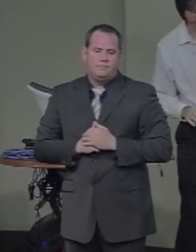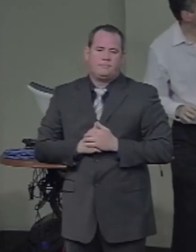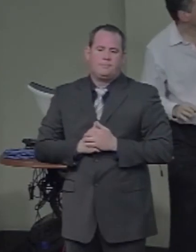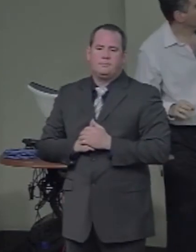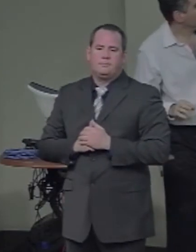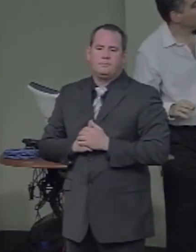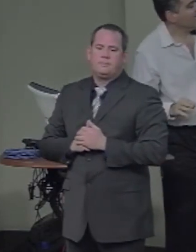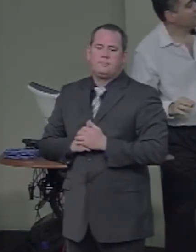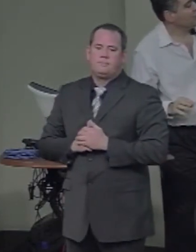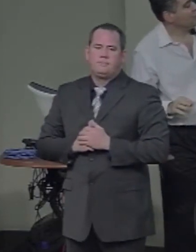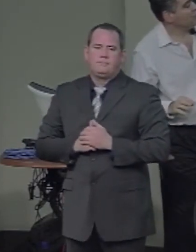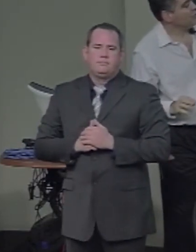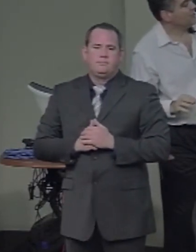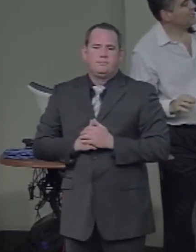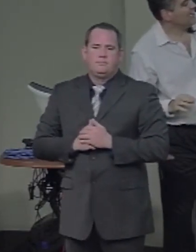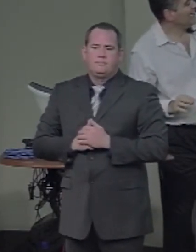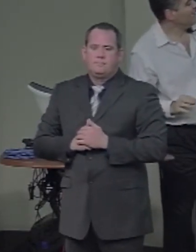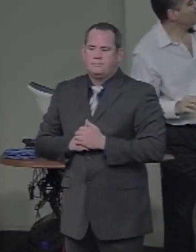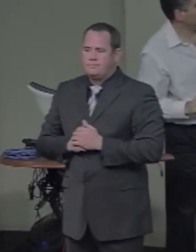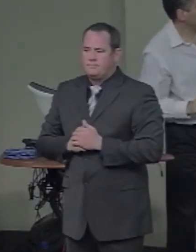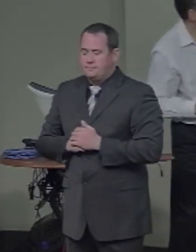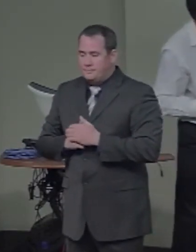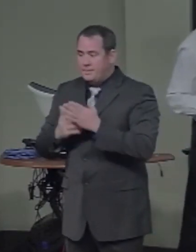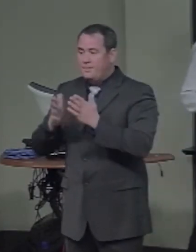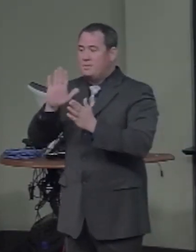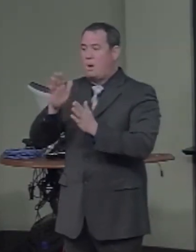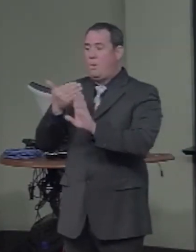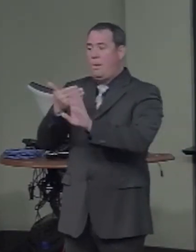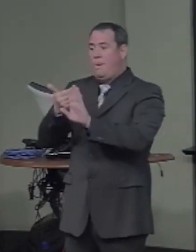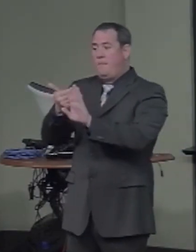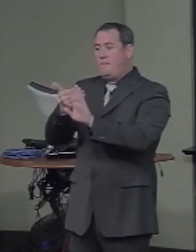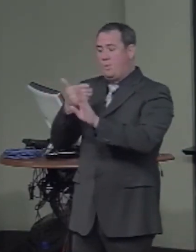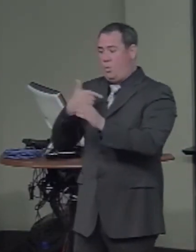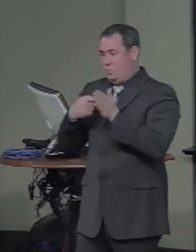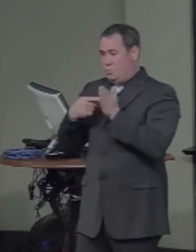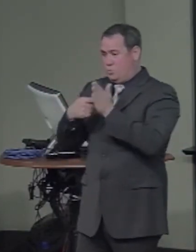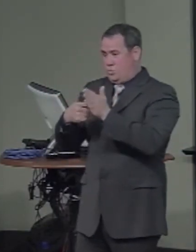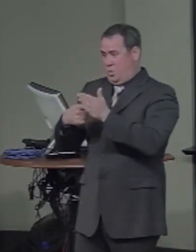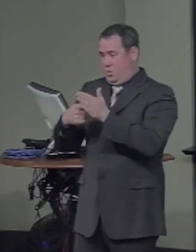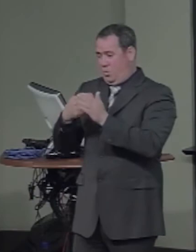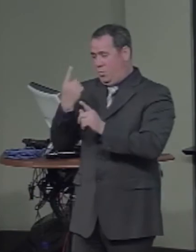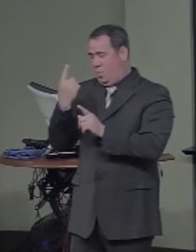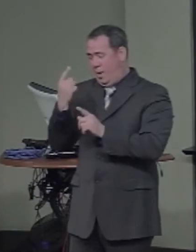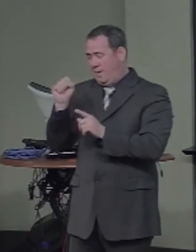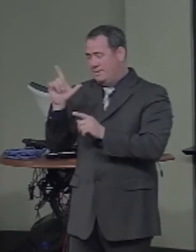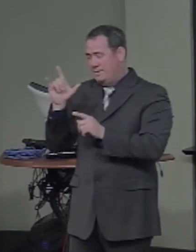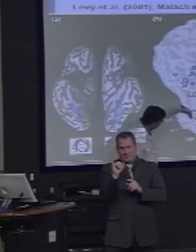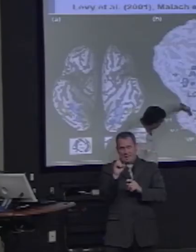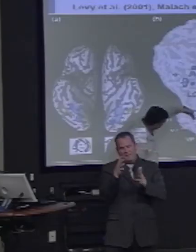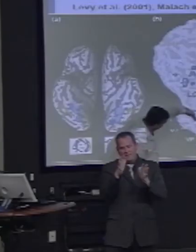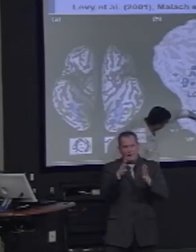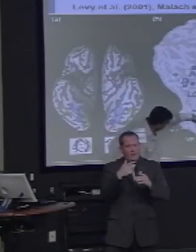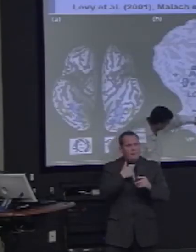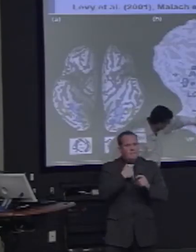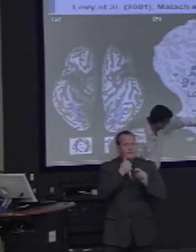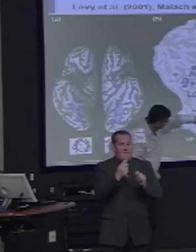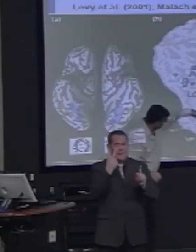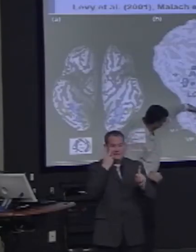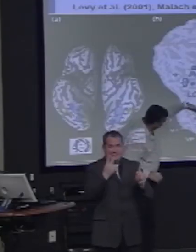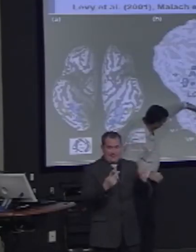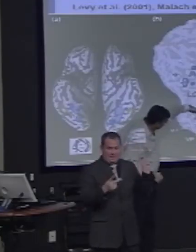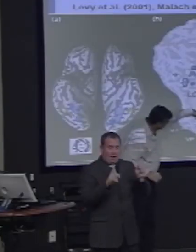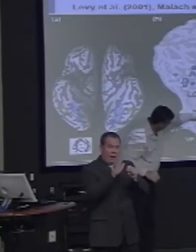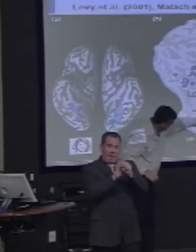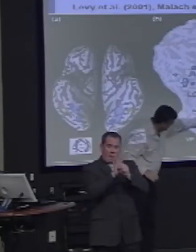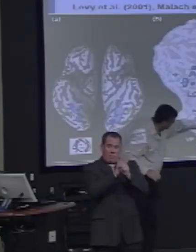In the earlier slide I showed you, you can kind of see this. So the vertical, the visual areas, the lower, earlier